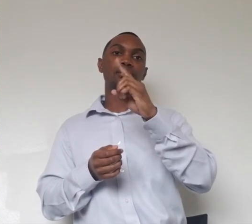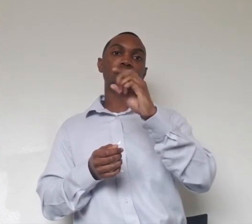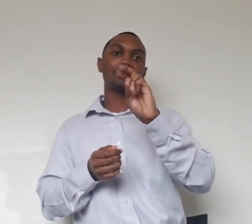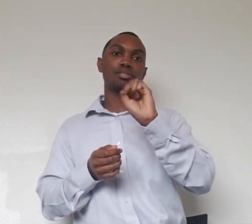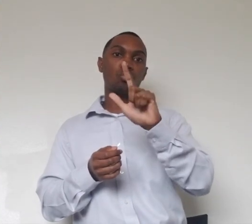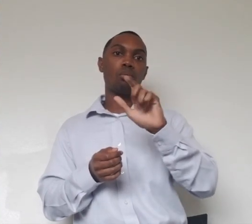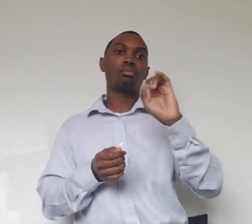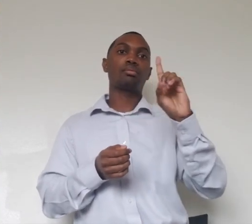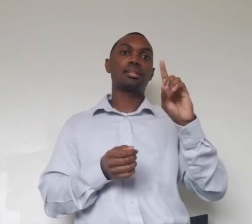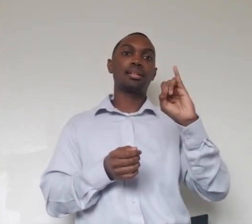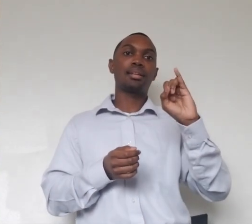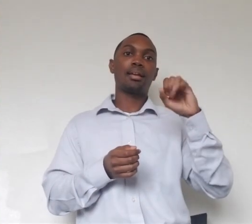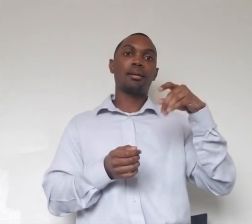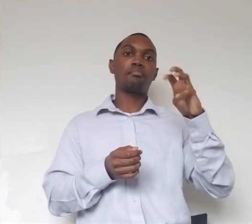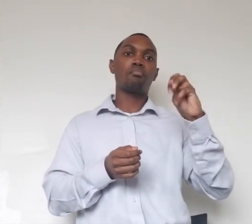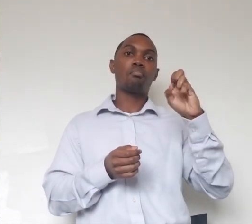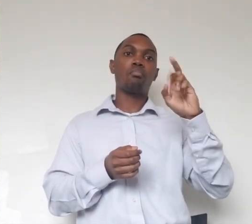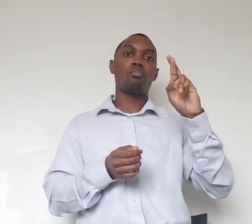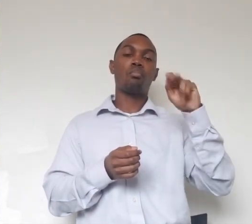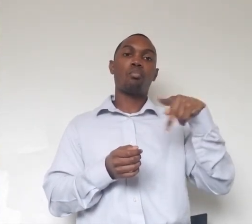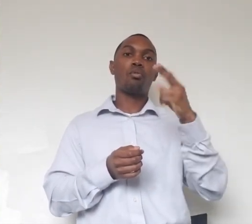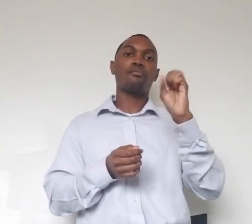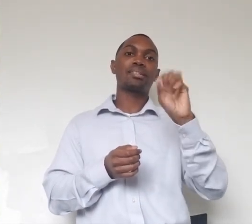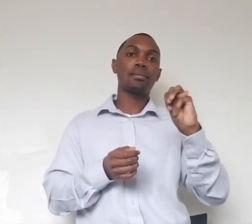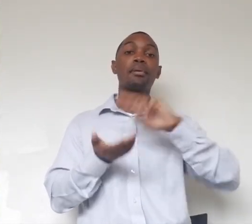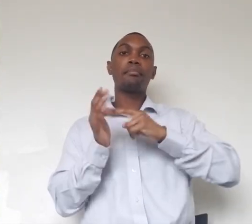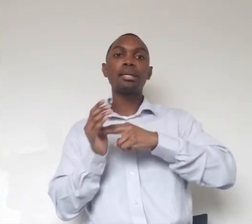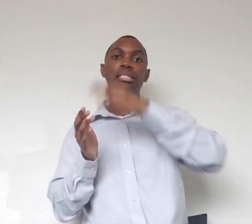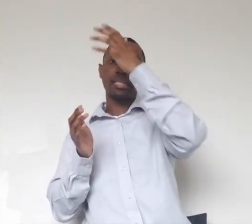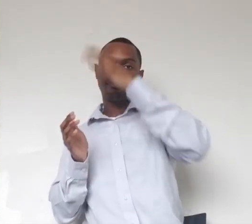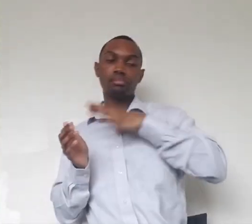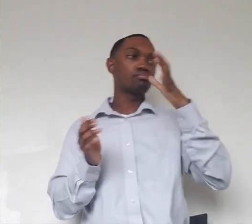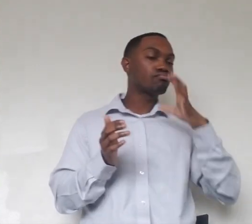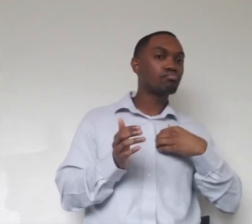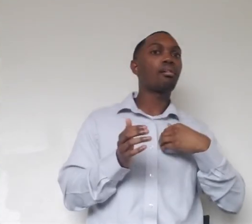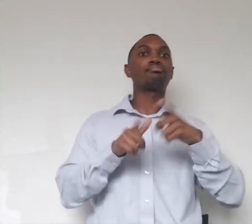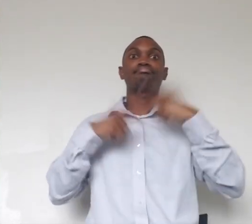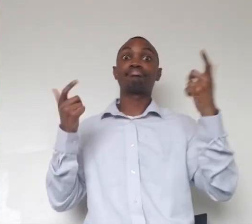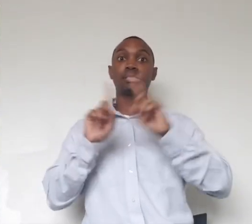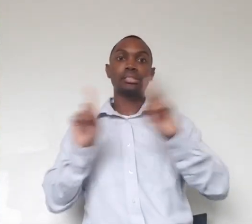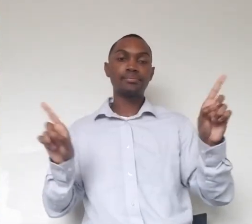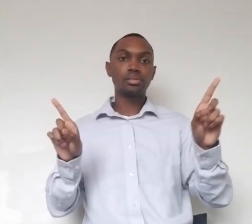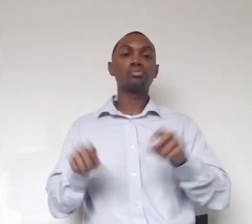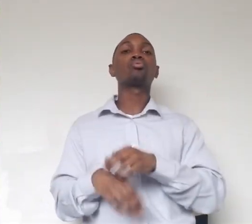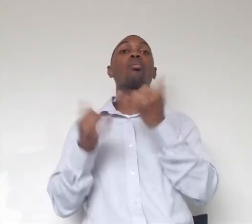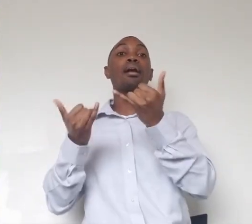them. So a lot of times that's based on what we can see. So we are all getting a good look at Miss Imani Cat right now, who's a female.